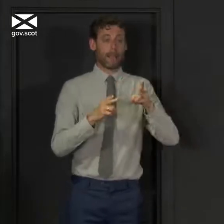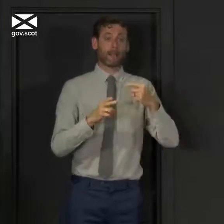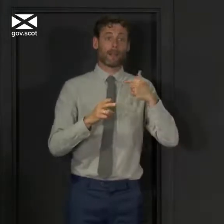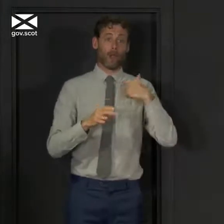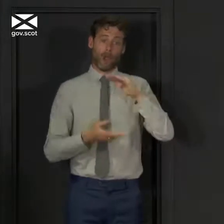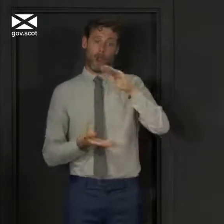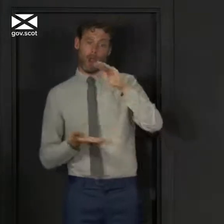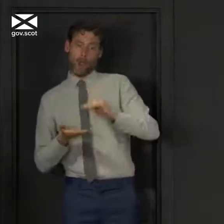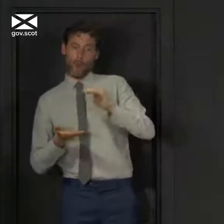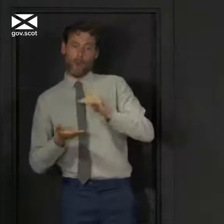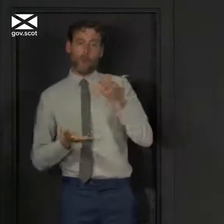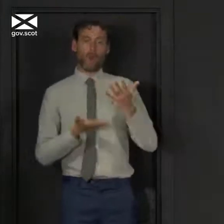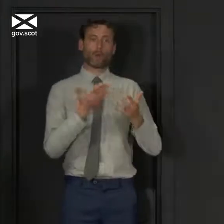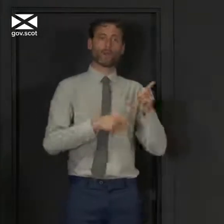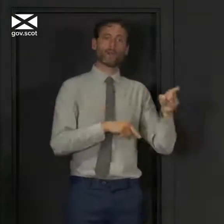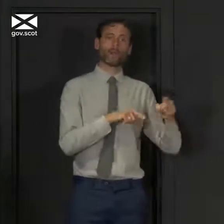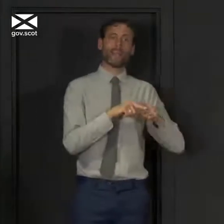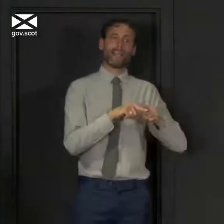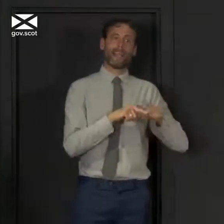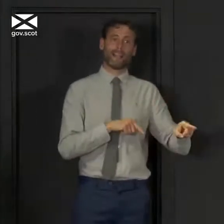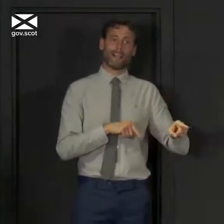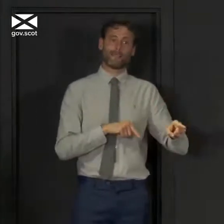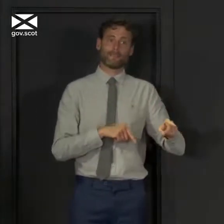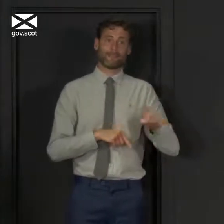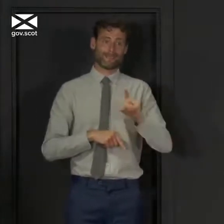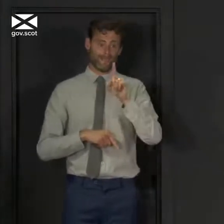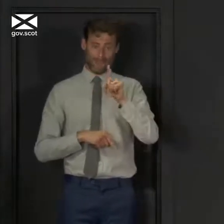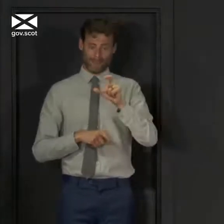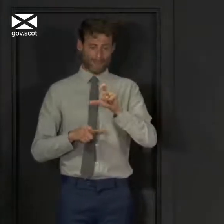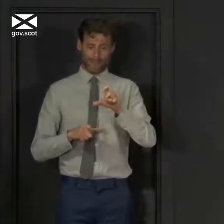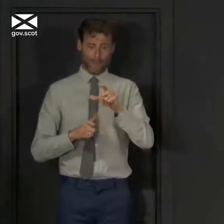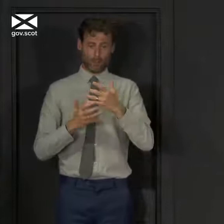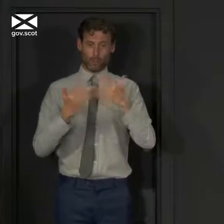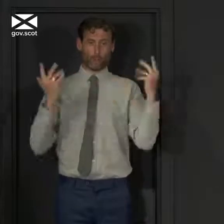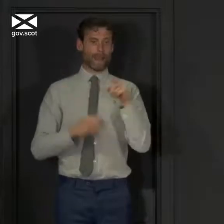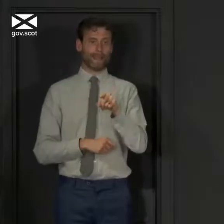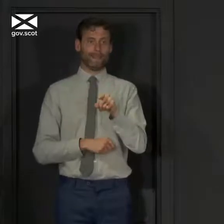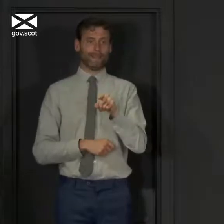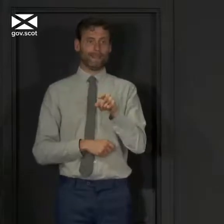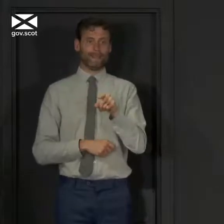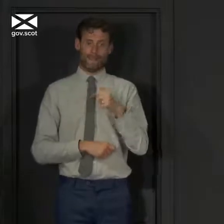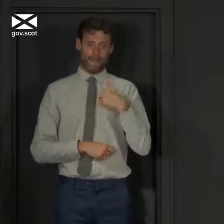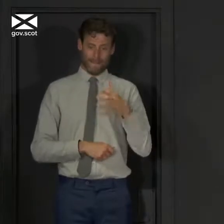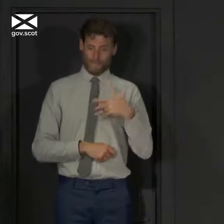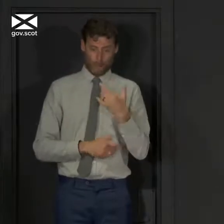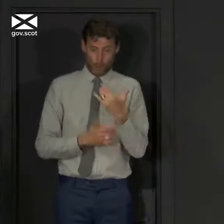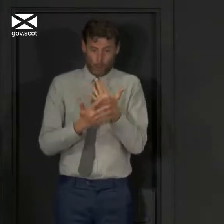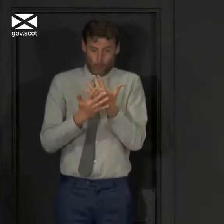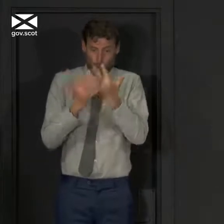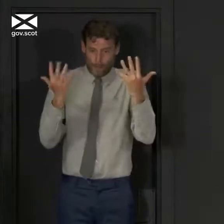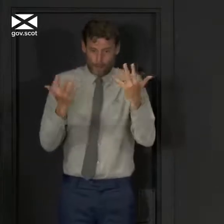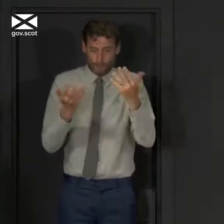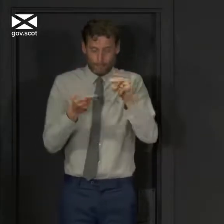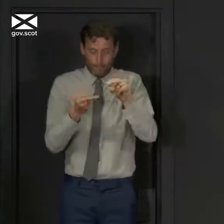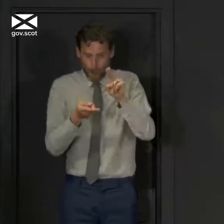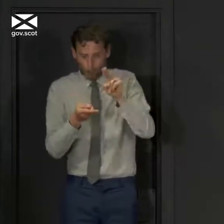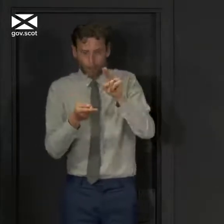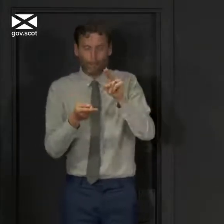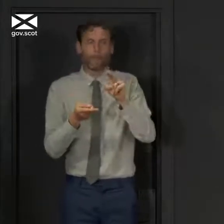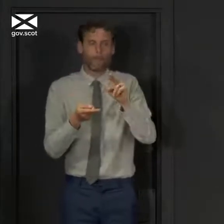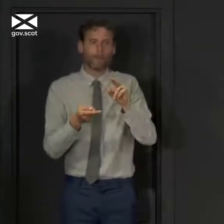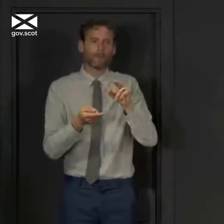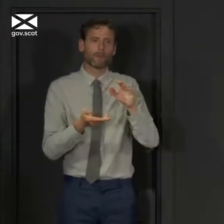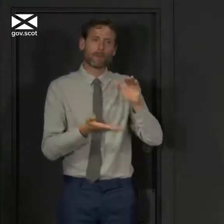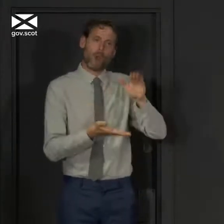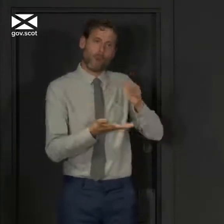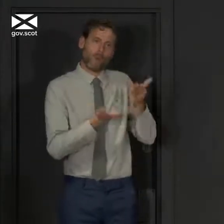in my view they are still much higher than we would want them to be because there is no acceptable level but they are lower than the excess deaths